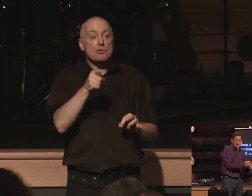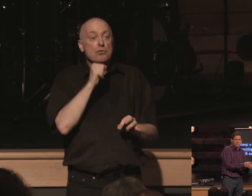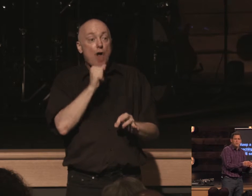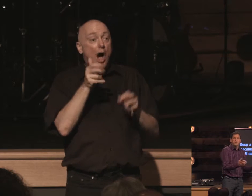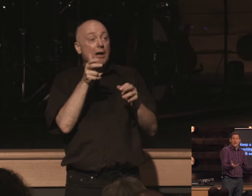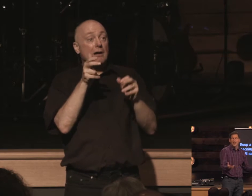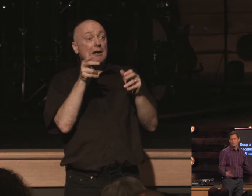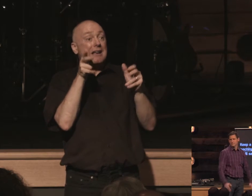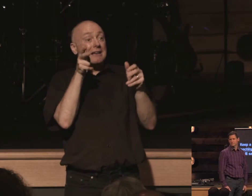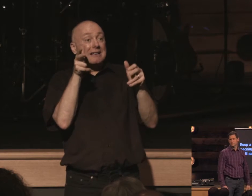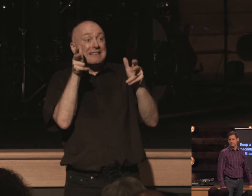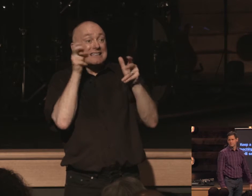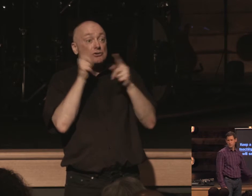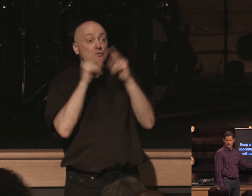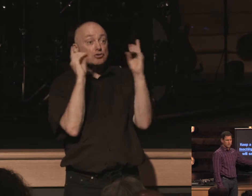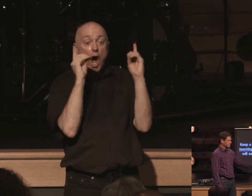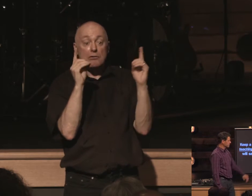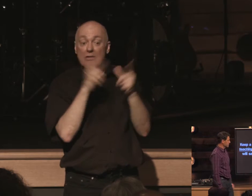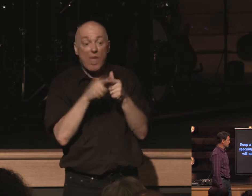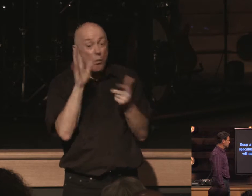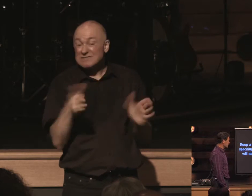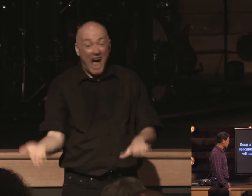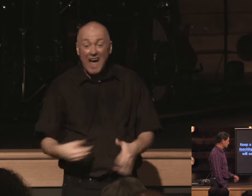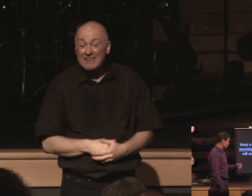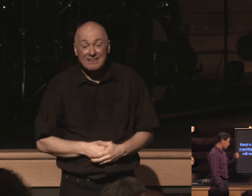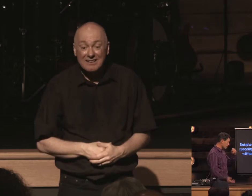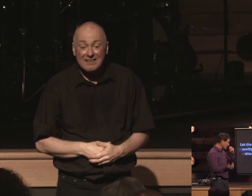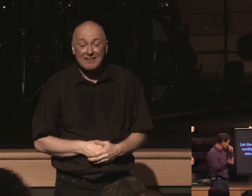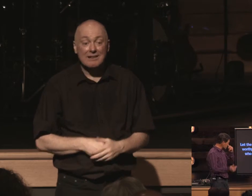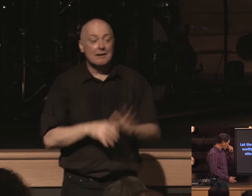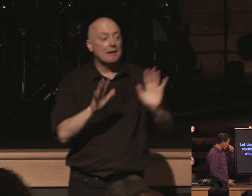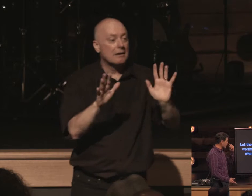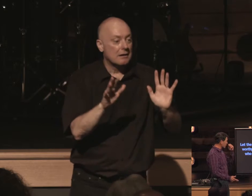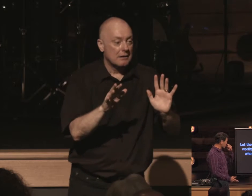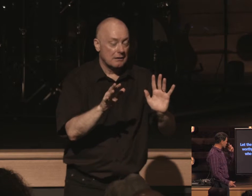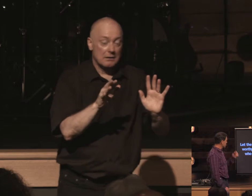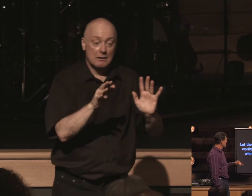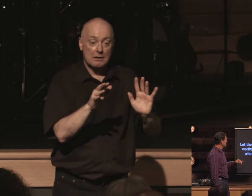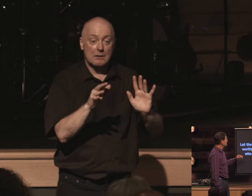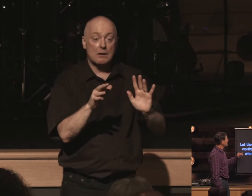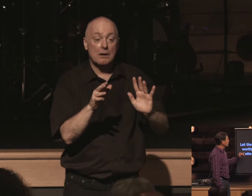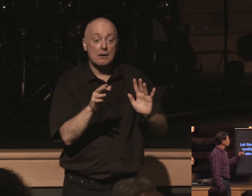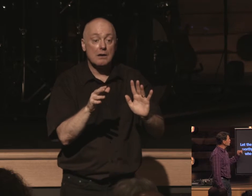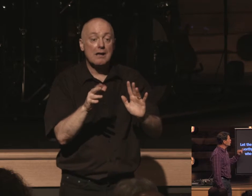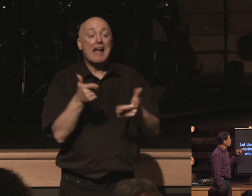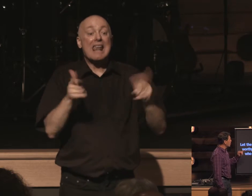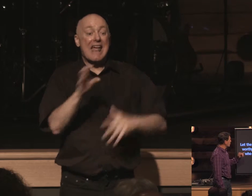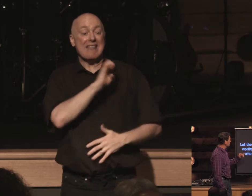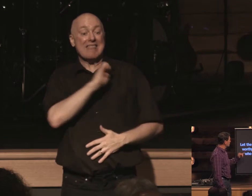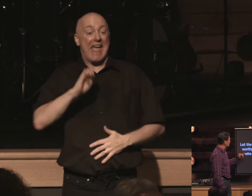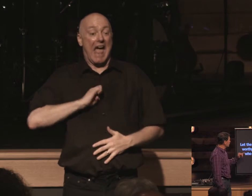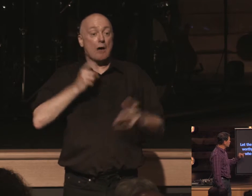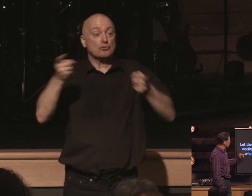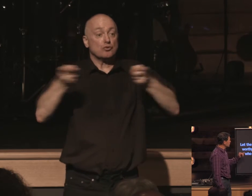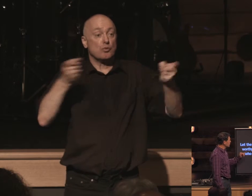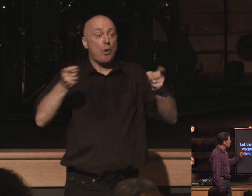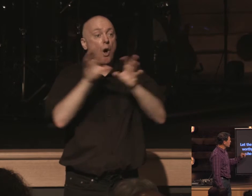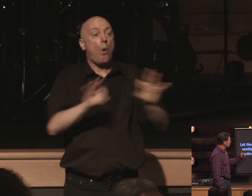man people die it's right here next verse one letter one letter let the elders who rule well be considered worthy of double honor